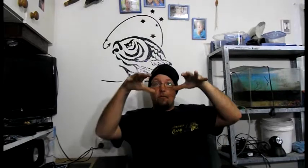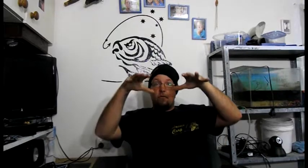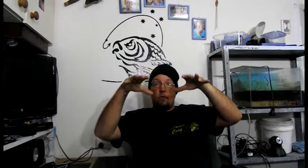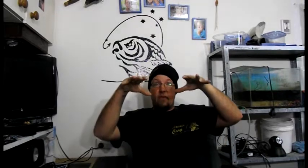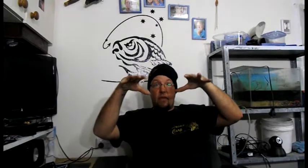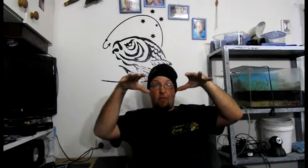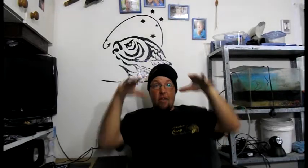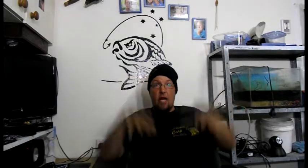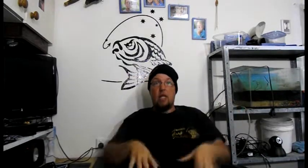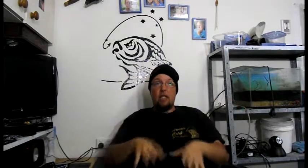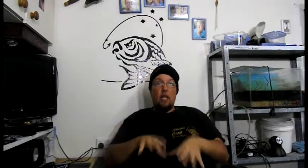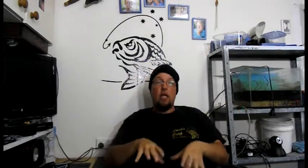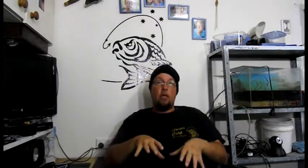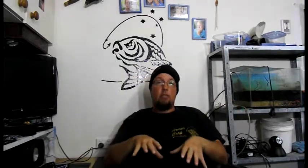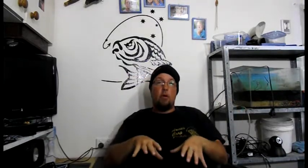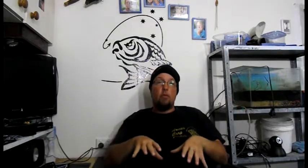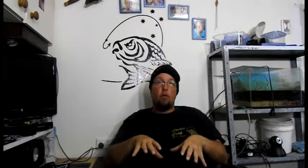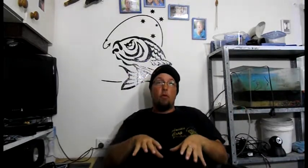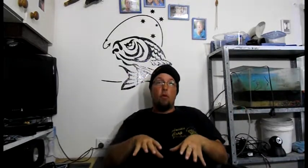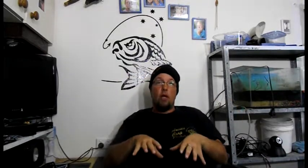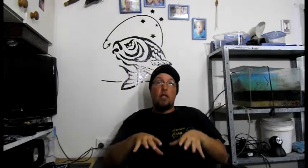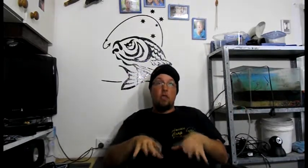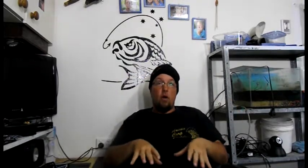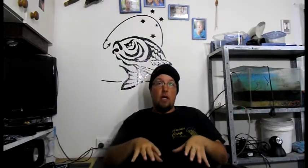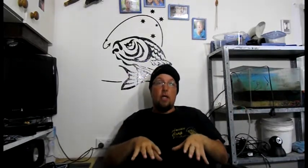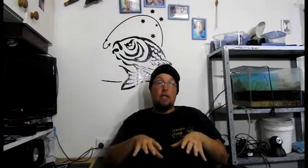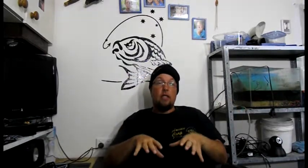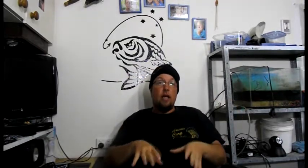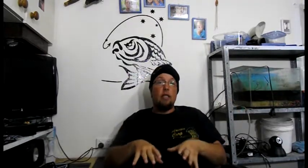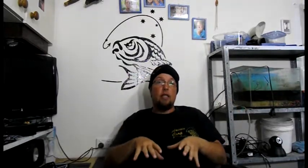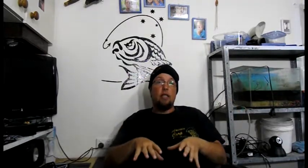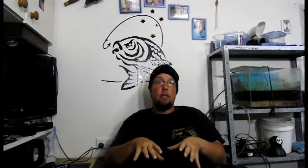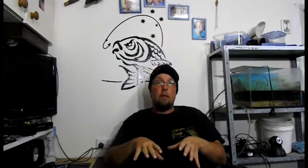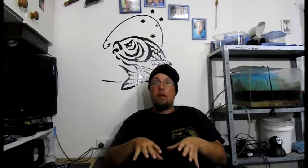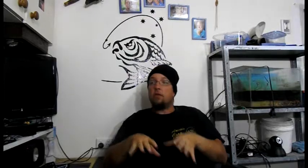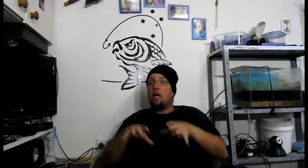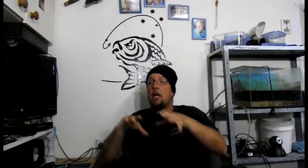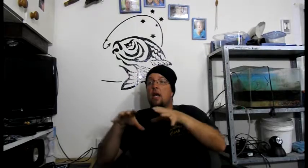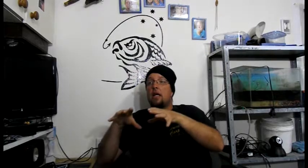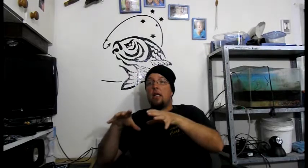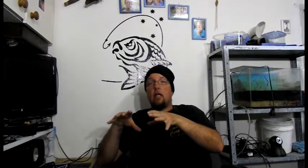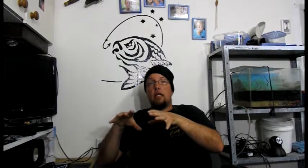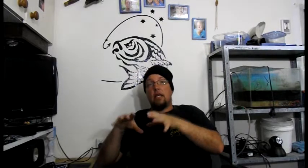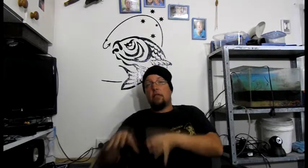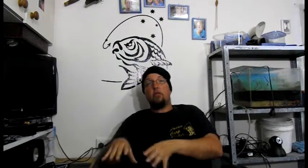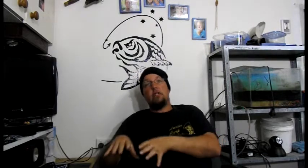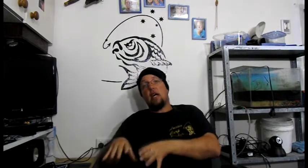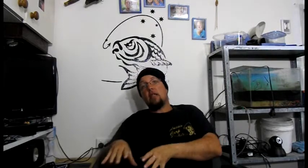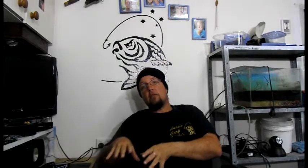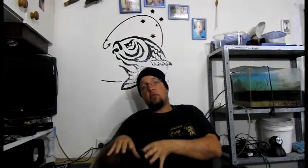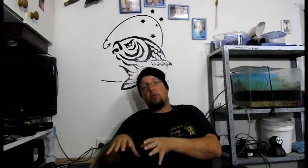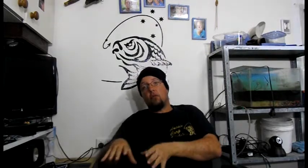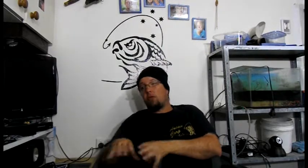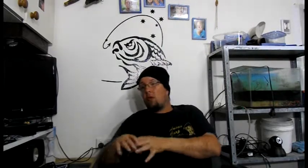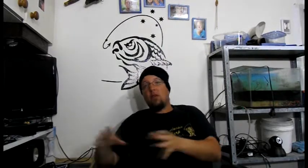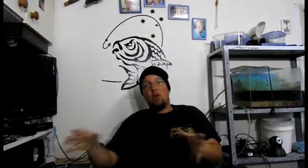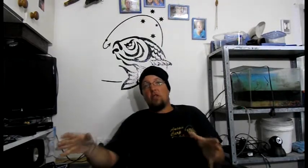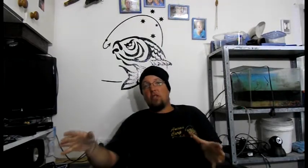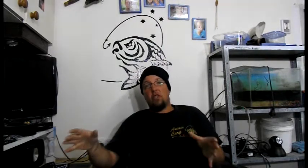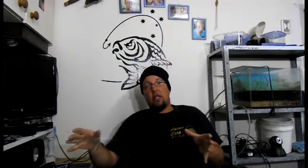within three days sinking to the bottom of the water and dying and starting to decompose, is going to do nothing but draw all the oxygen out of